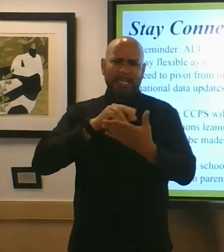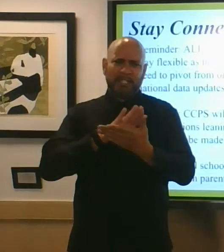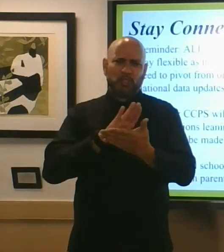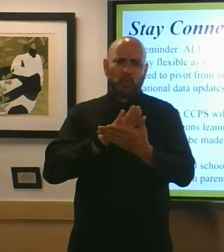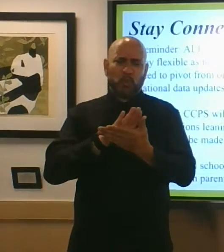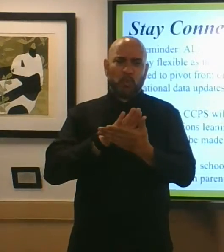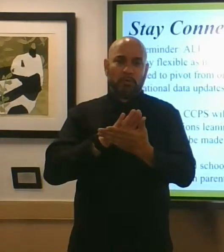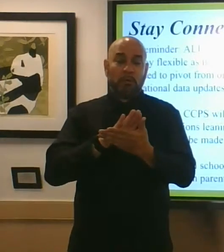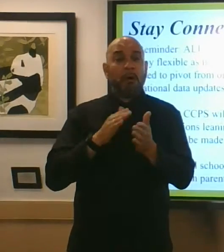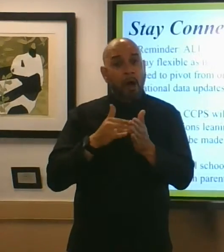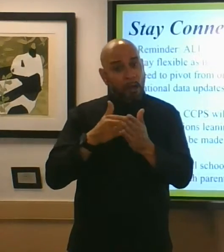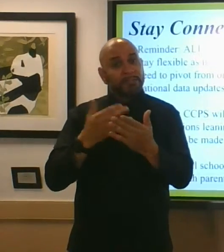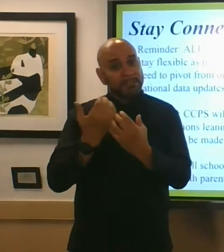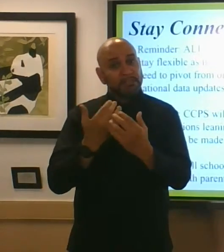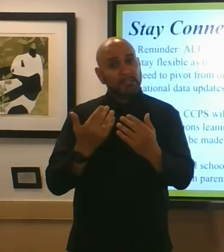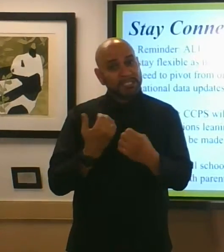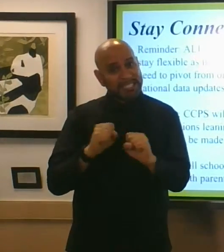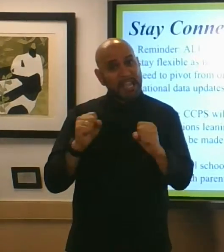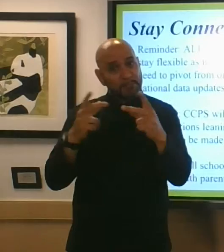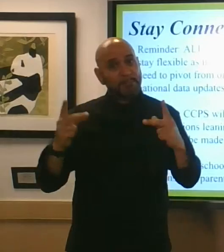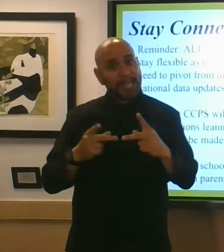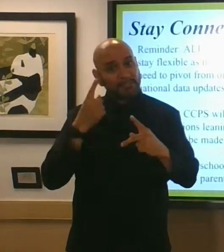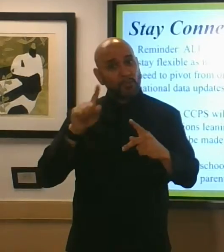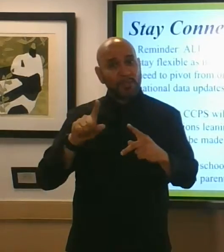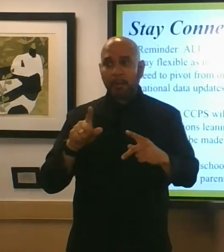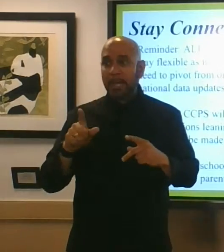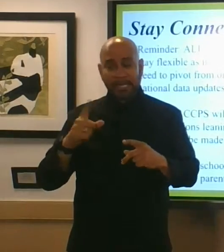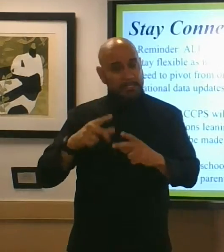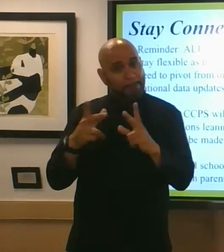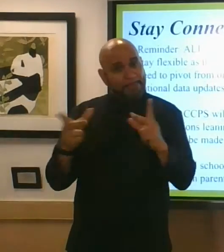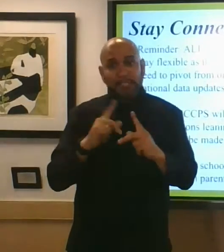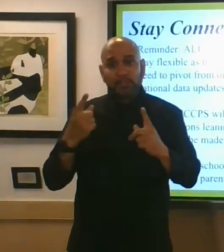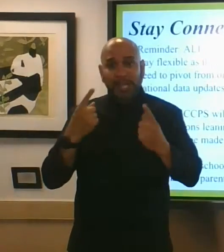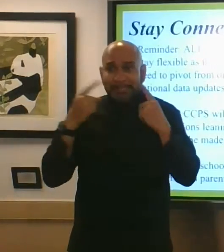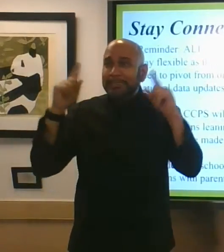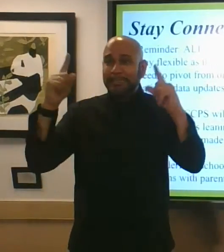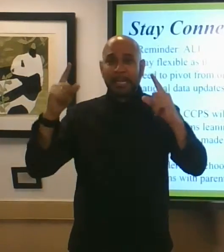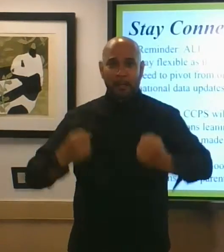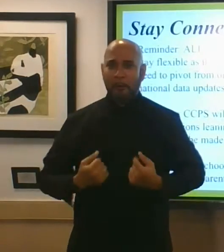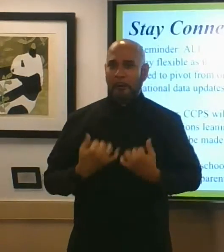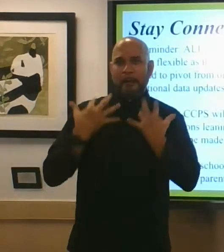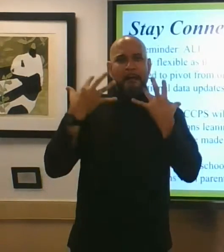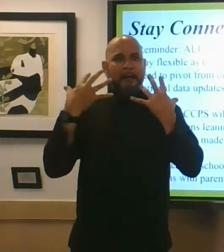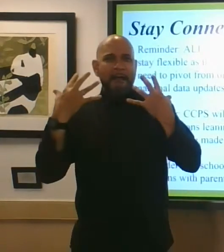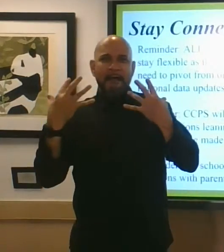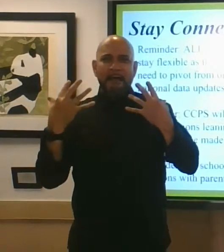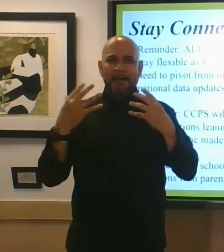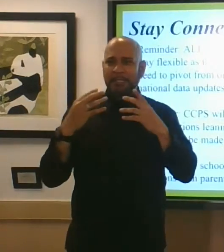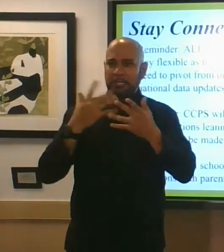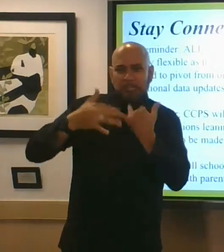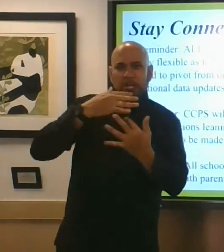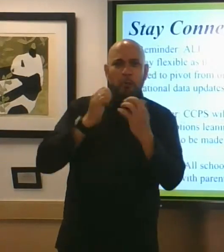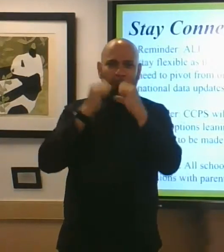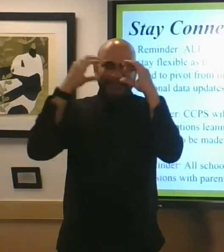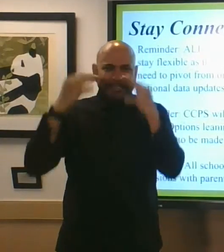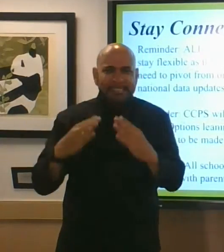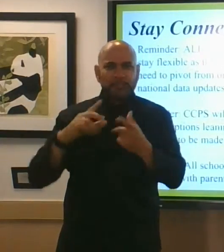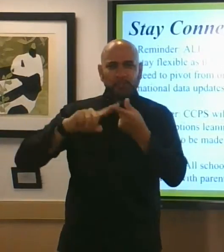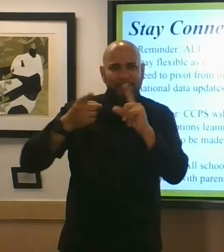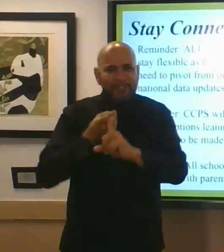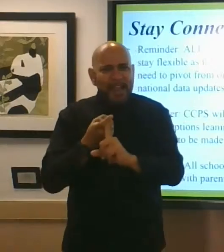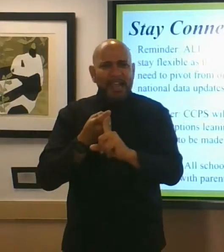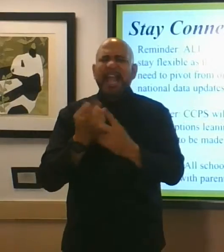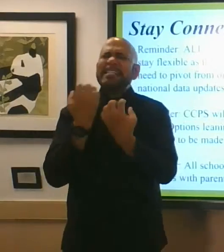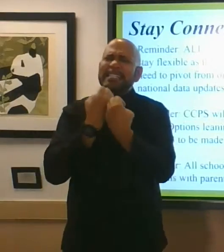a safe place for them it's a place where they thrive where they get a chance to interact with their teachers they get a chance to interact with their peers